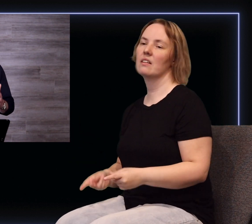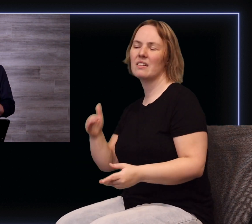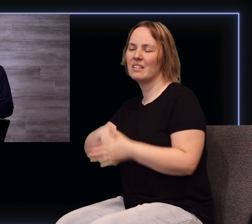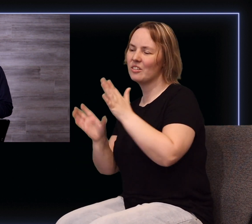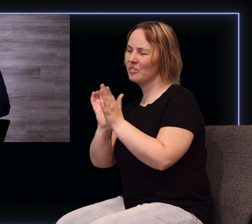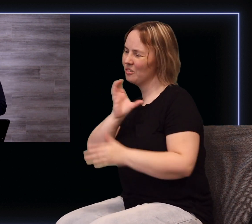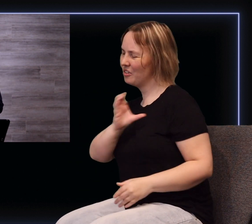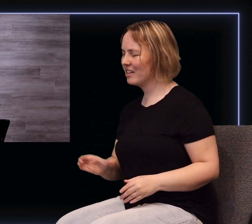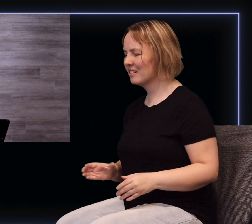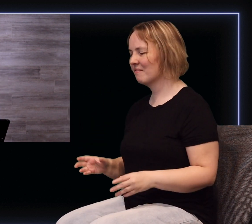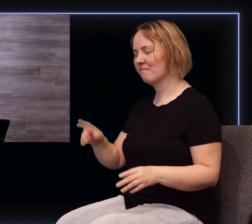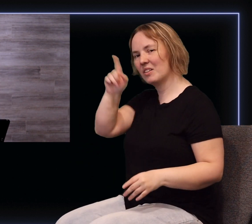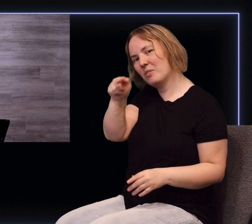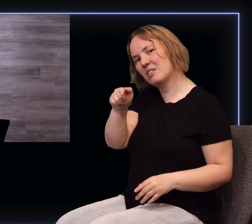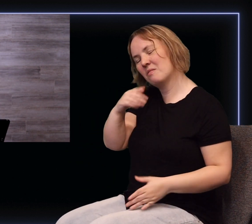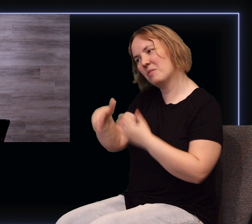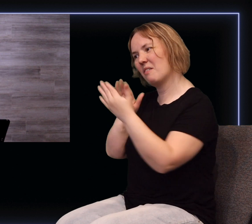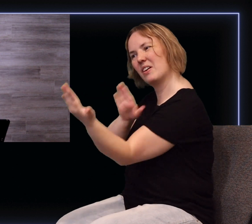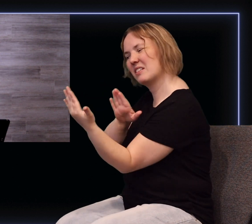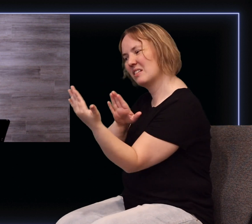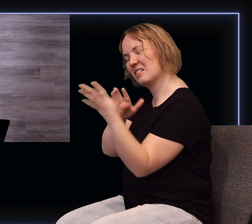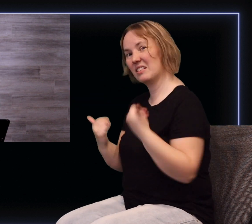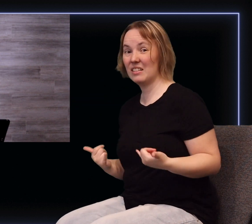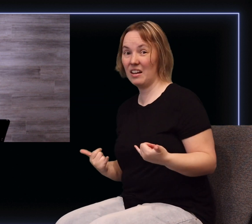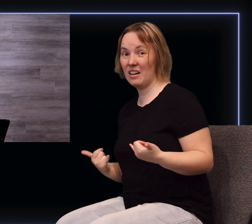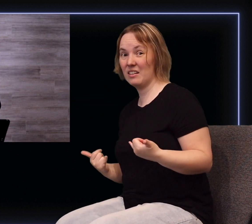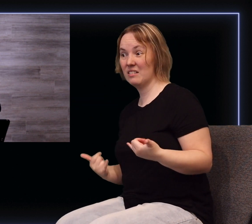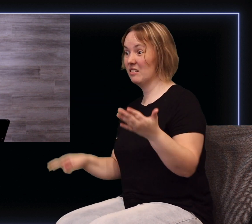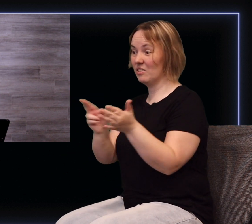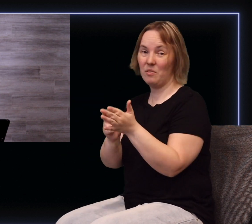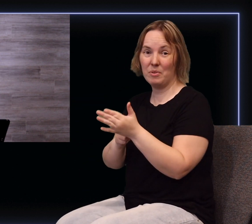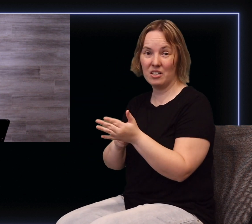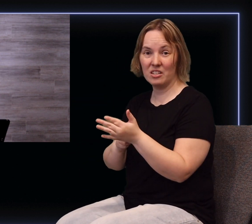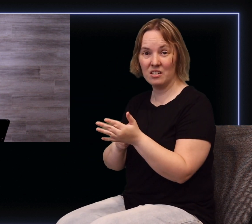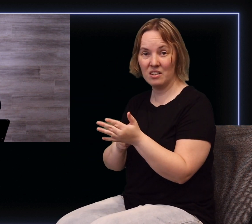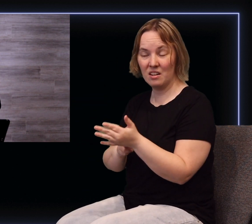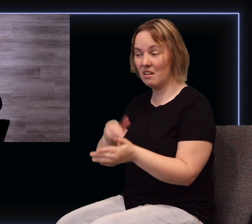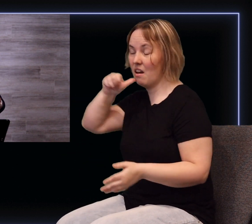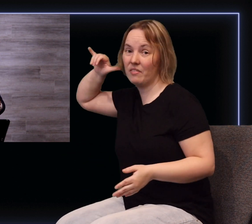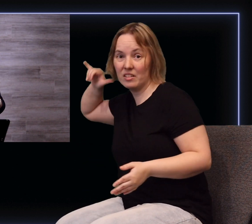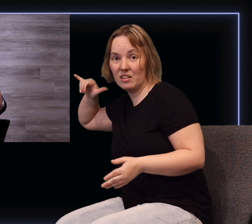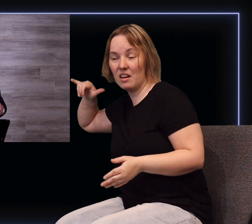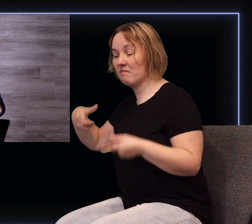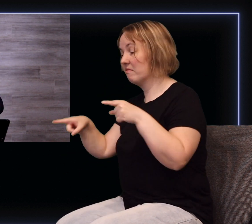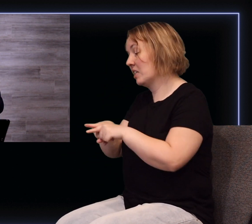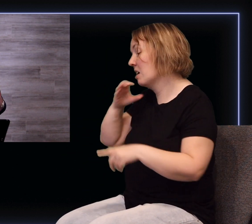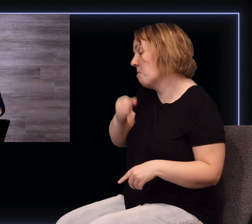question that we all face is whether today is just a repetition, just a reenactment of yesterday, just the same